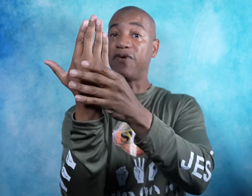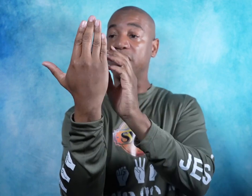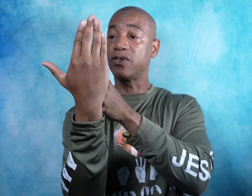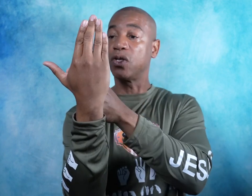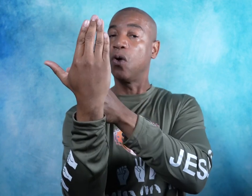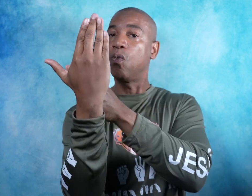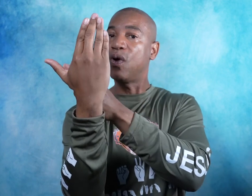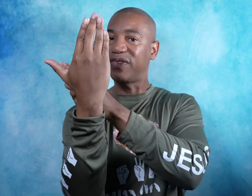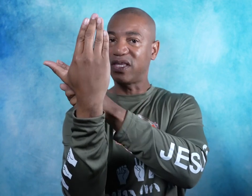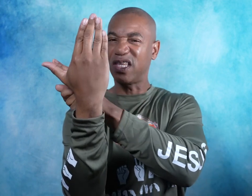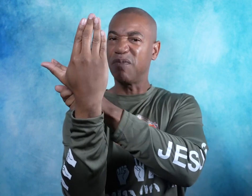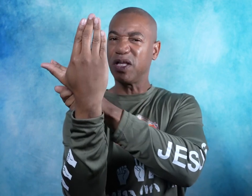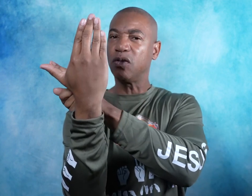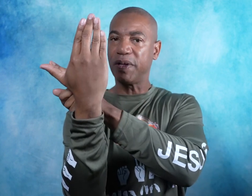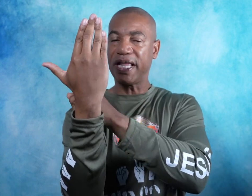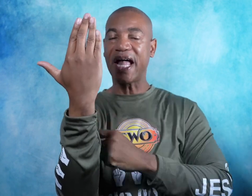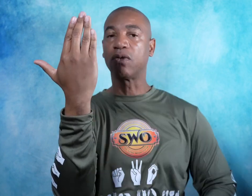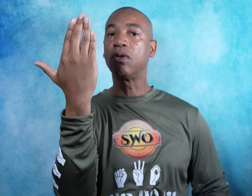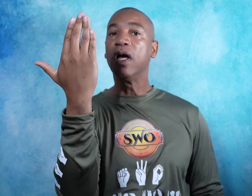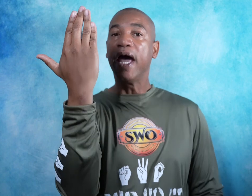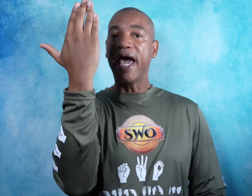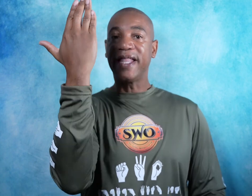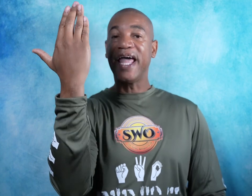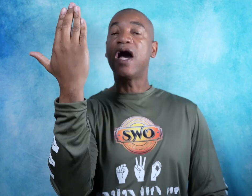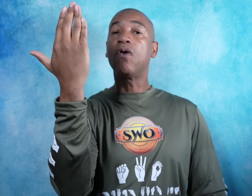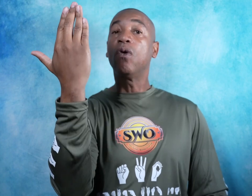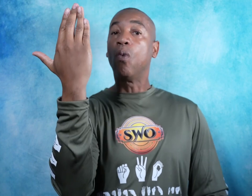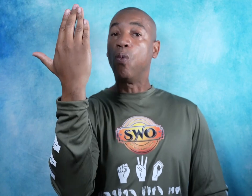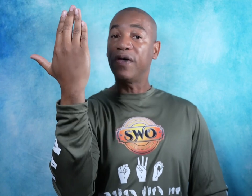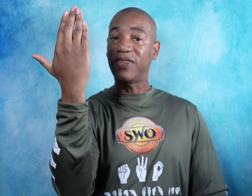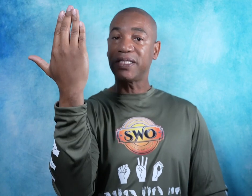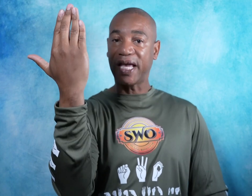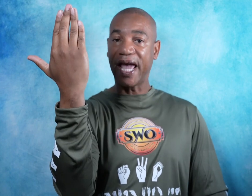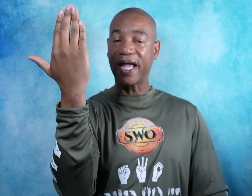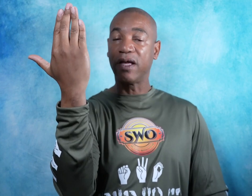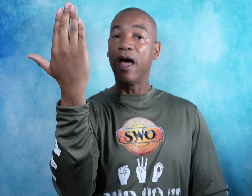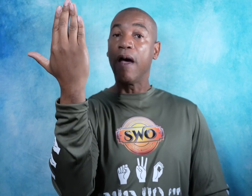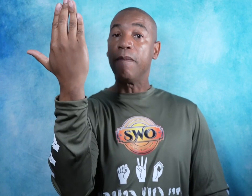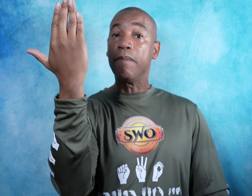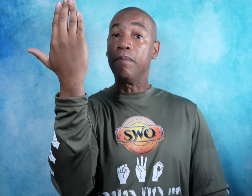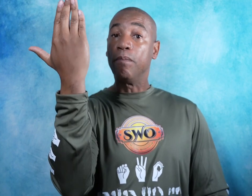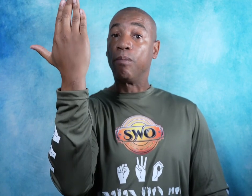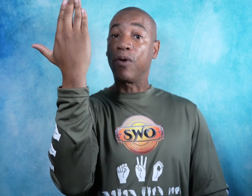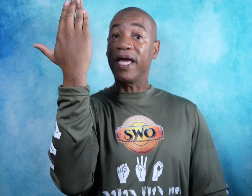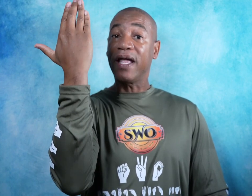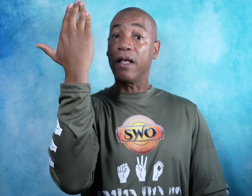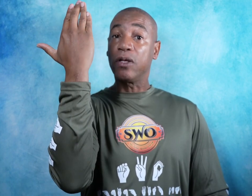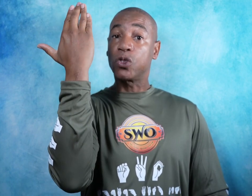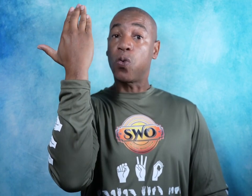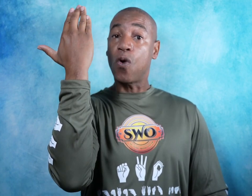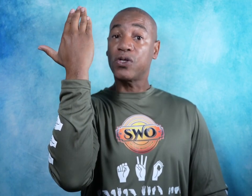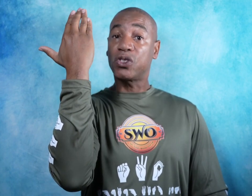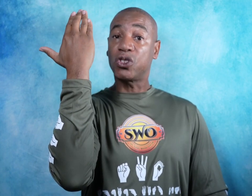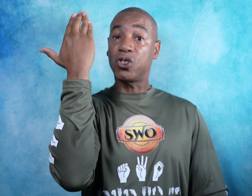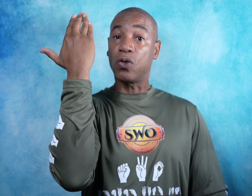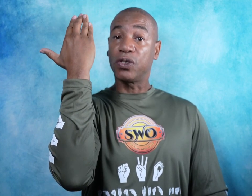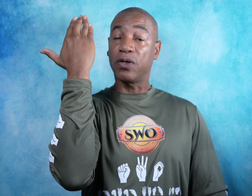fingers with the thumb a little bit lateral. And now with this hand bring it towards the shoulder